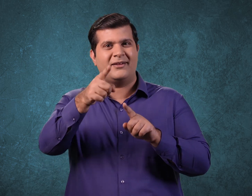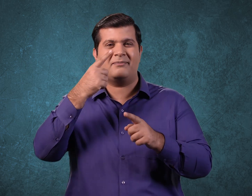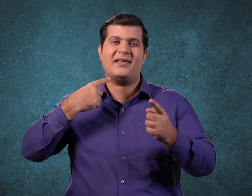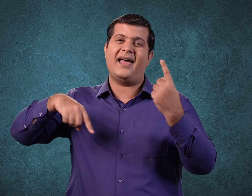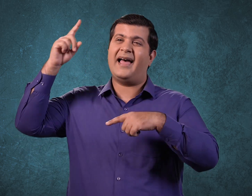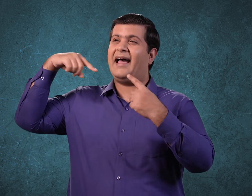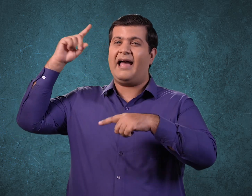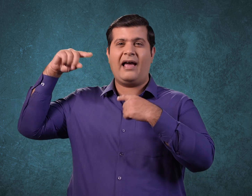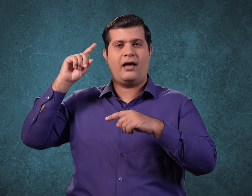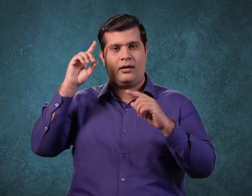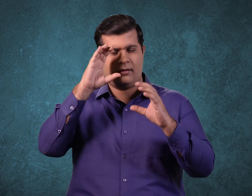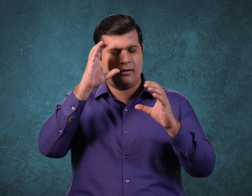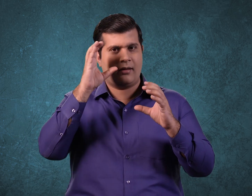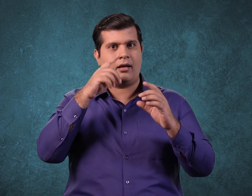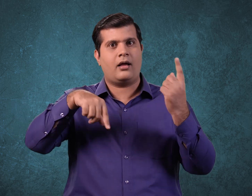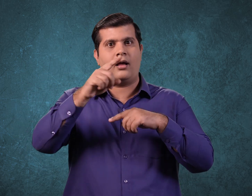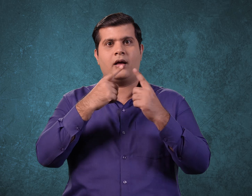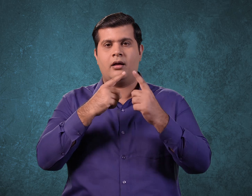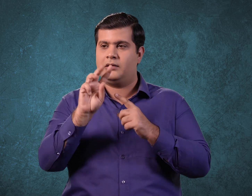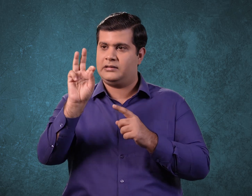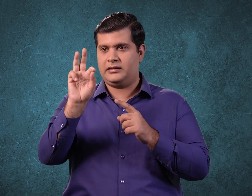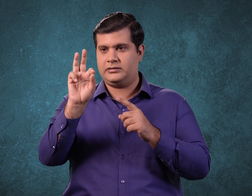Earlier you all used to get confused about the number of days in February.